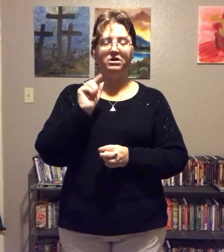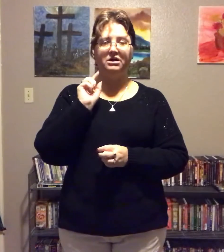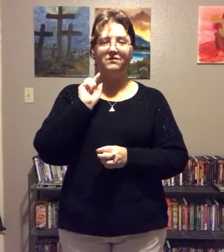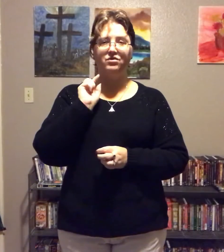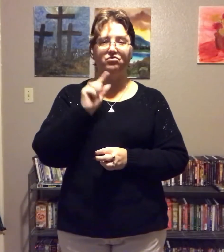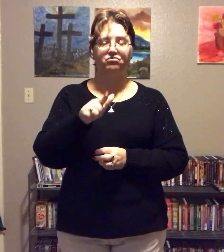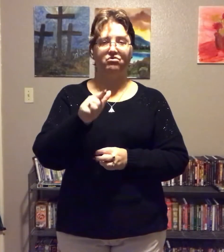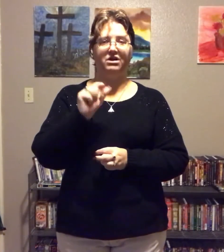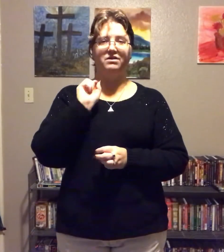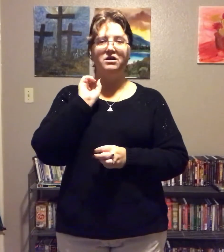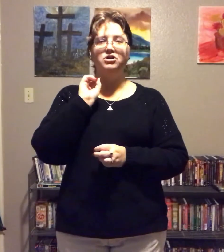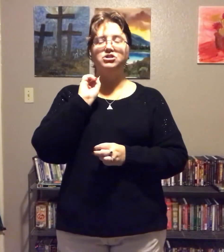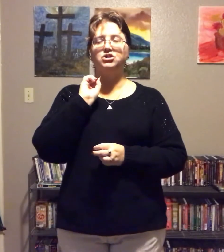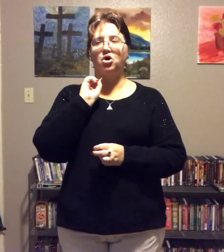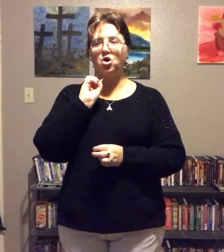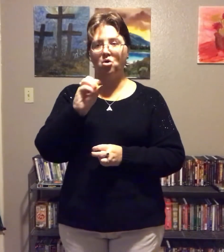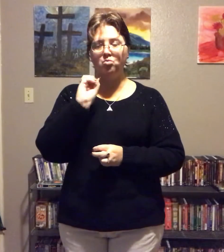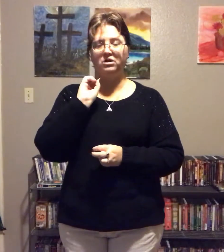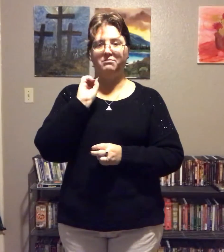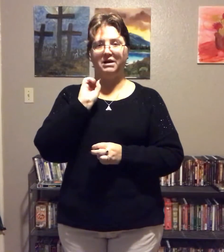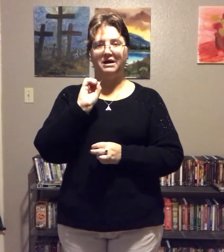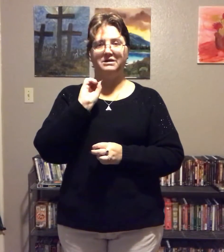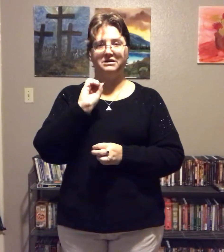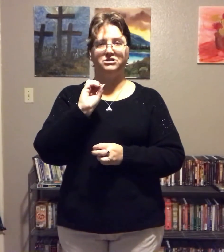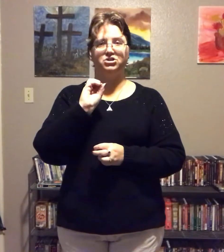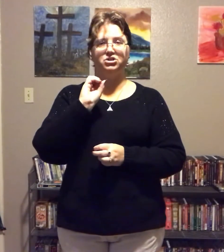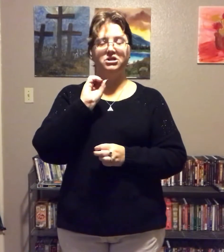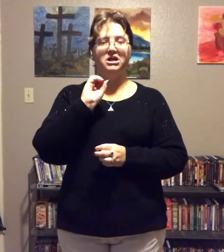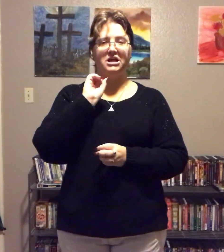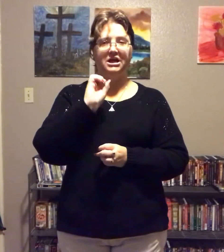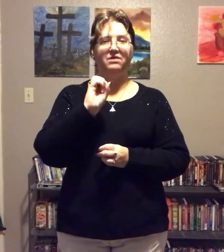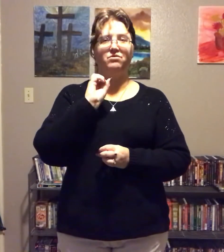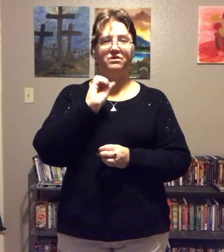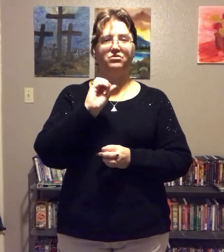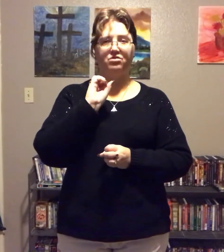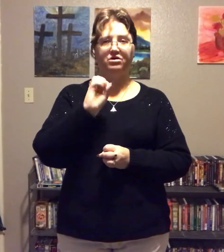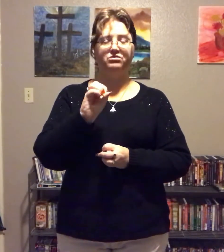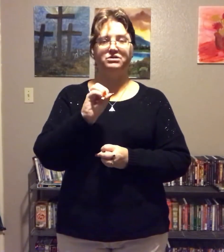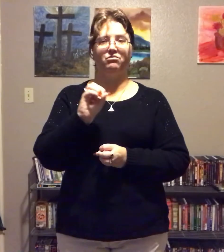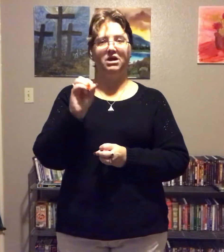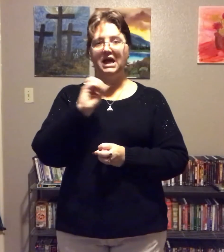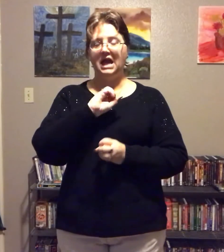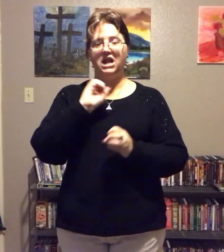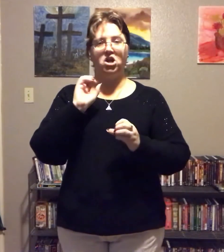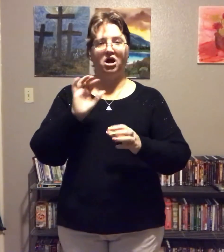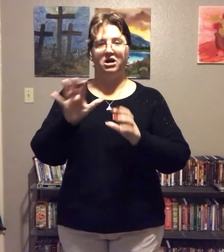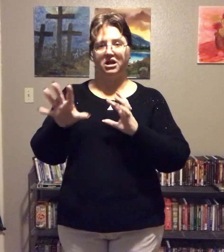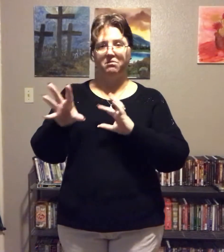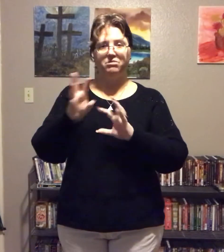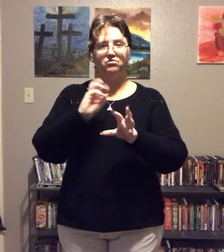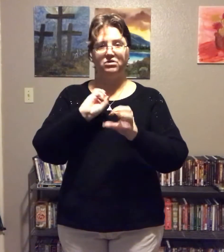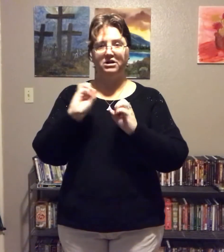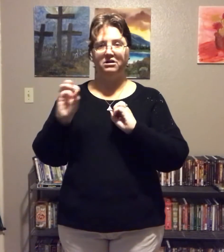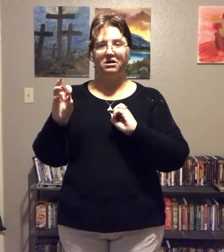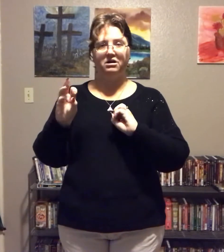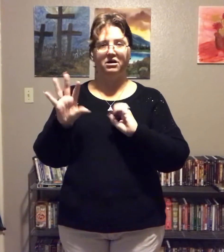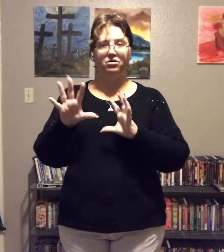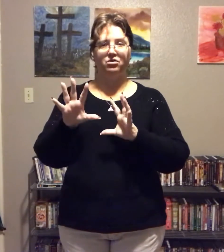and give you strength to only pay attention and eat within your hunger zone. And not in between hunger